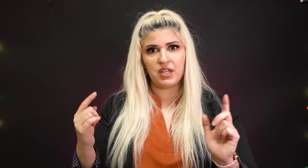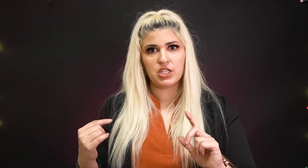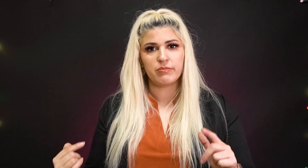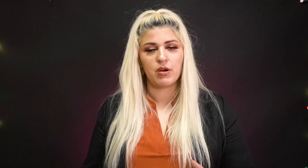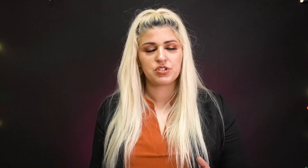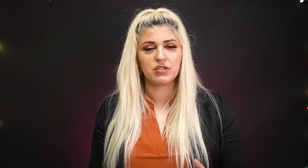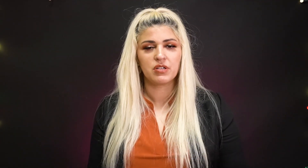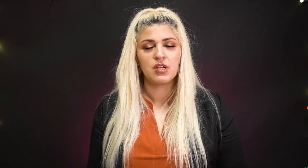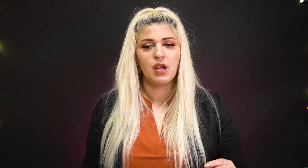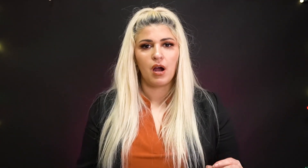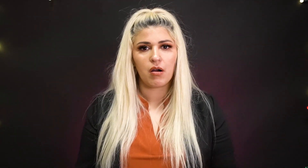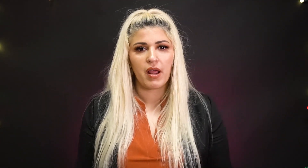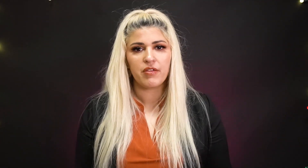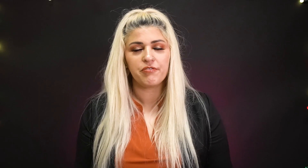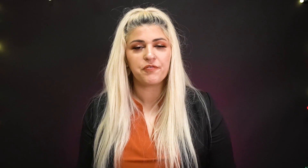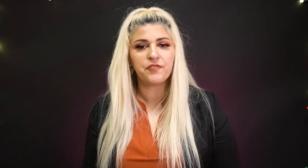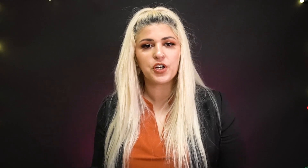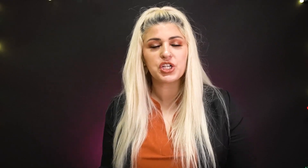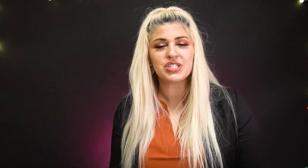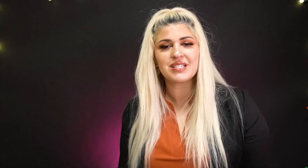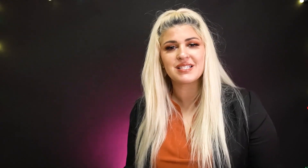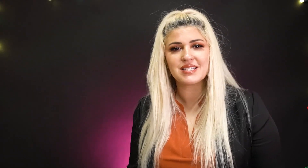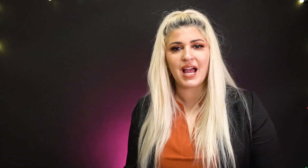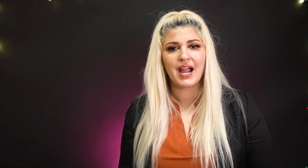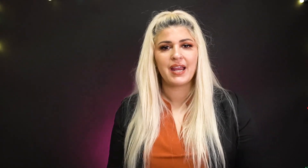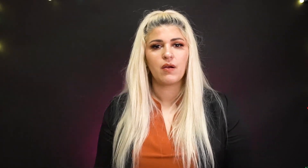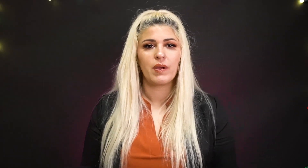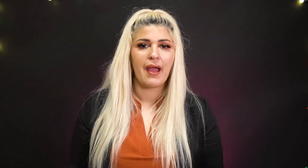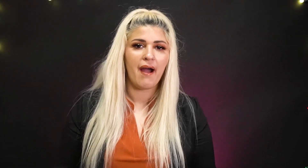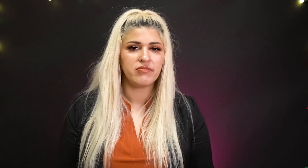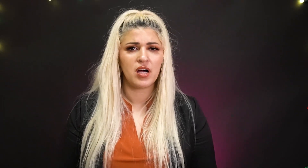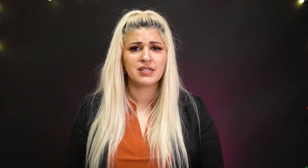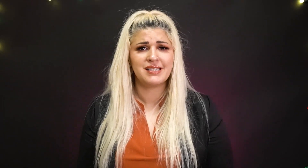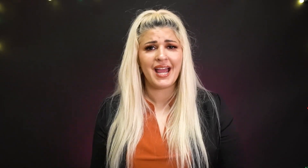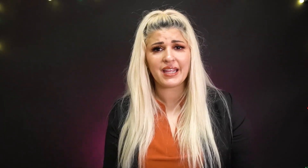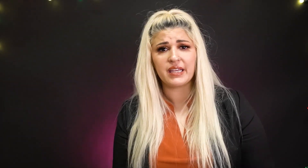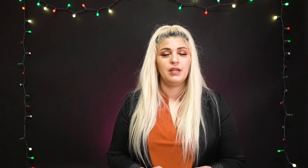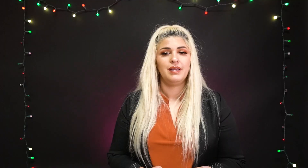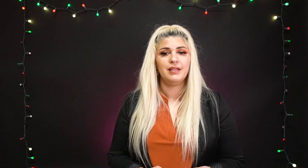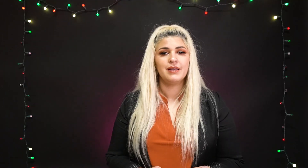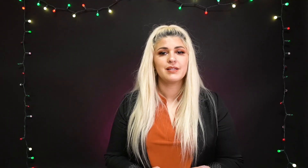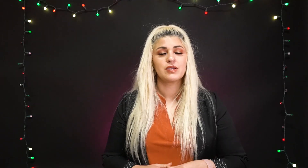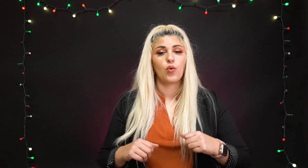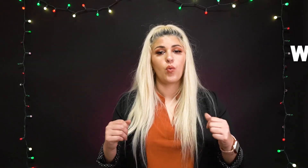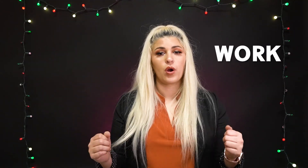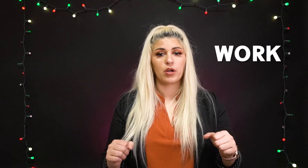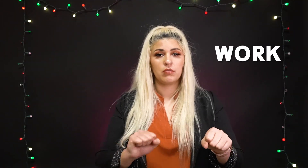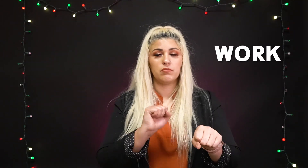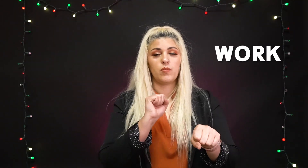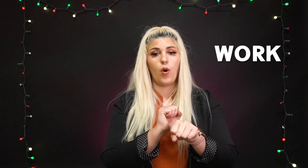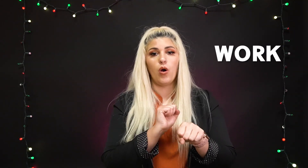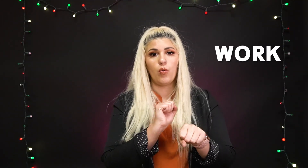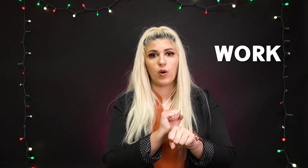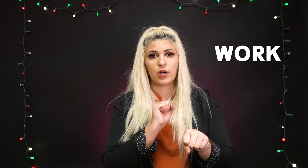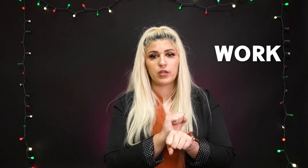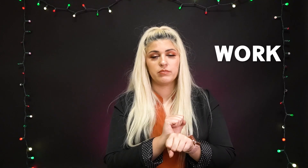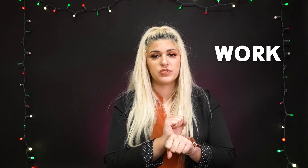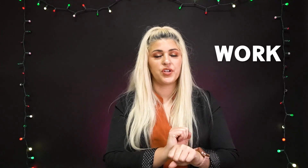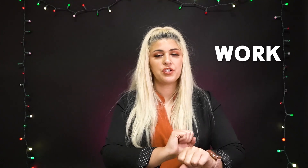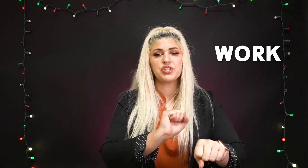each emotion all right the first sign we have on deck is work work so here's